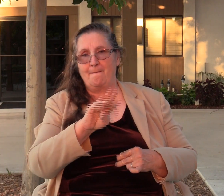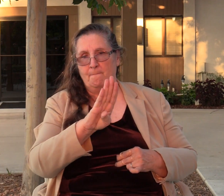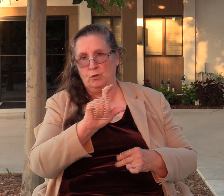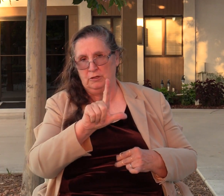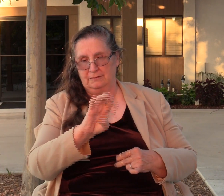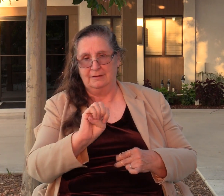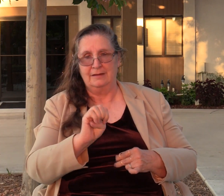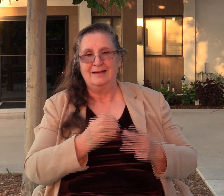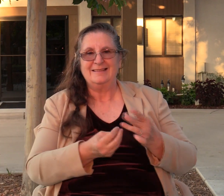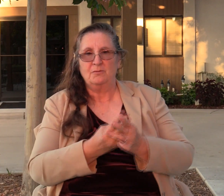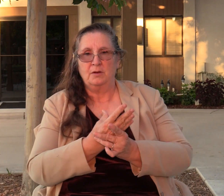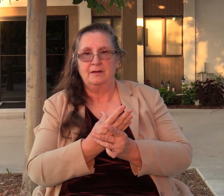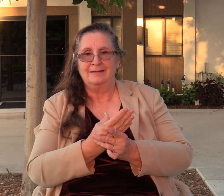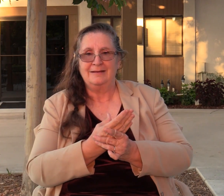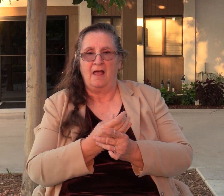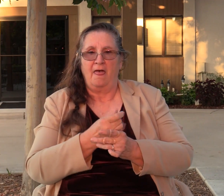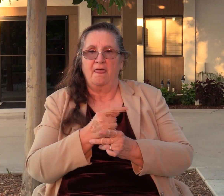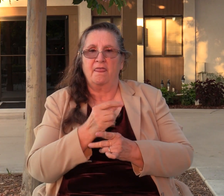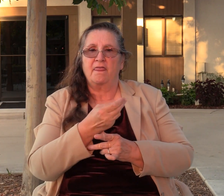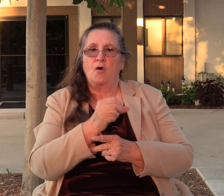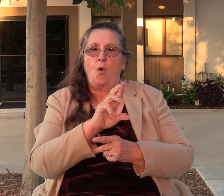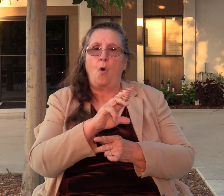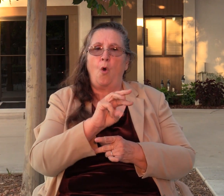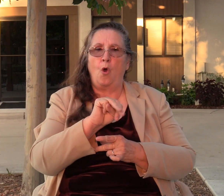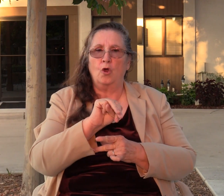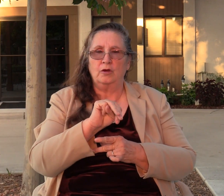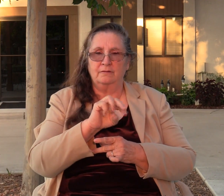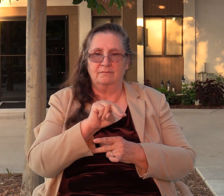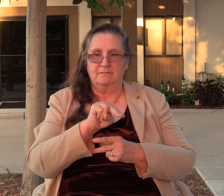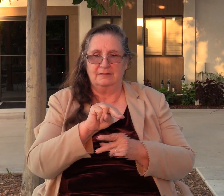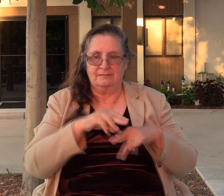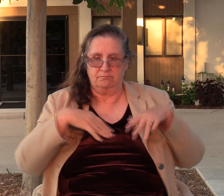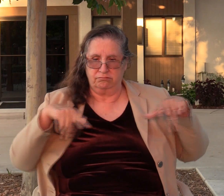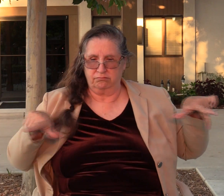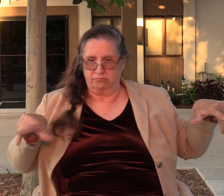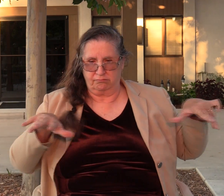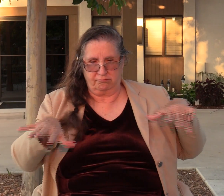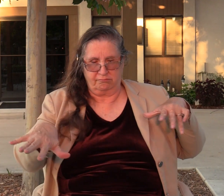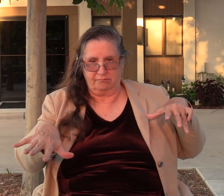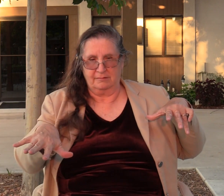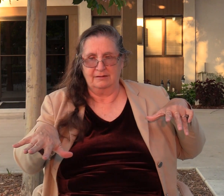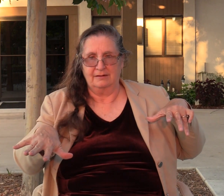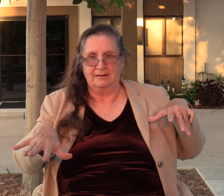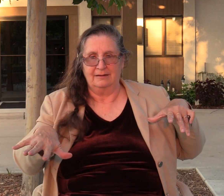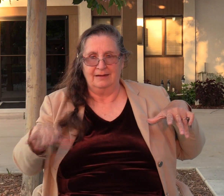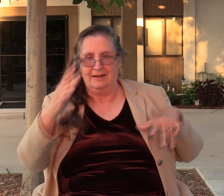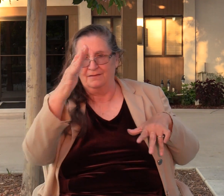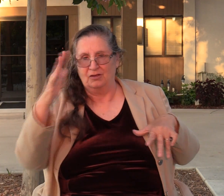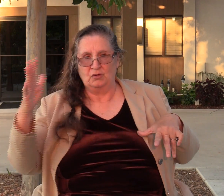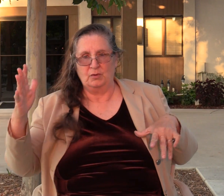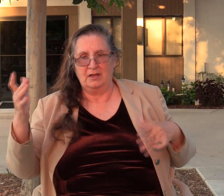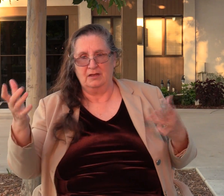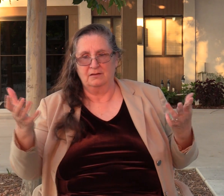Now, the group of trees that are searching for a ruler to go over them, well, that's speaking of the people.